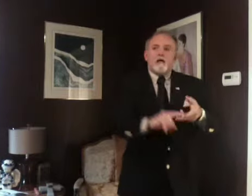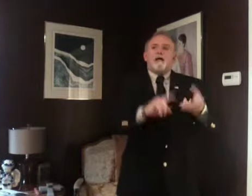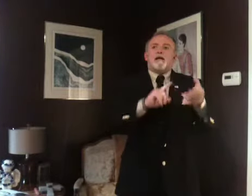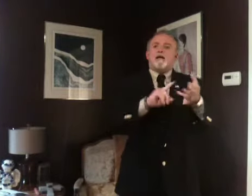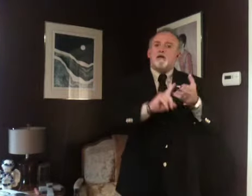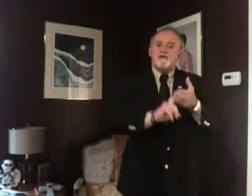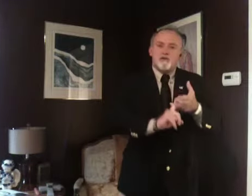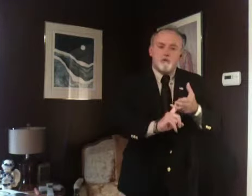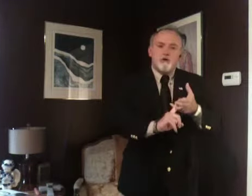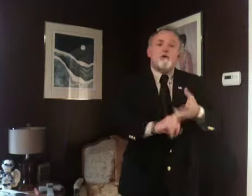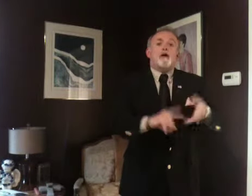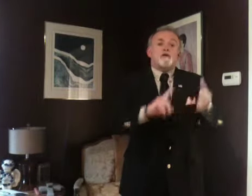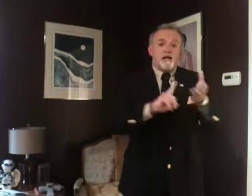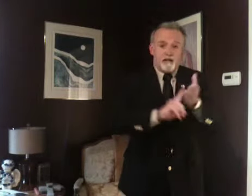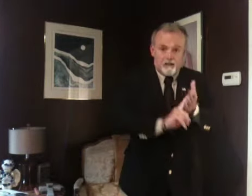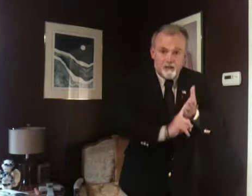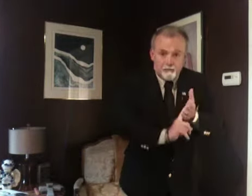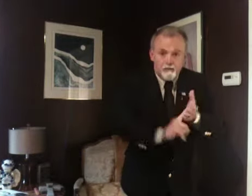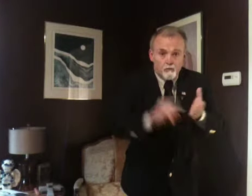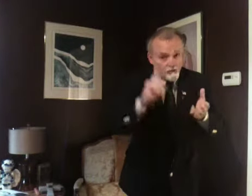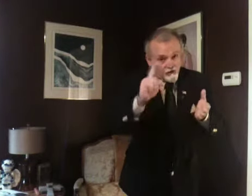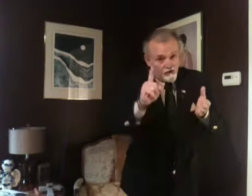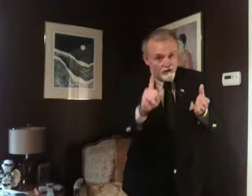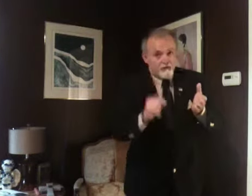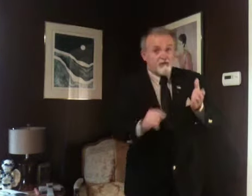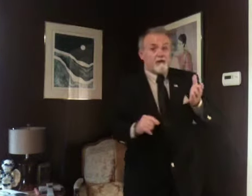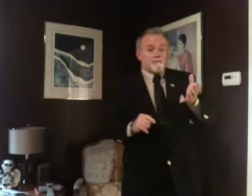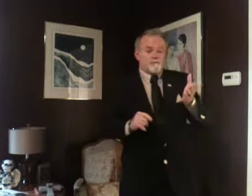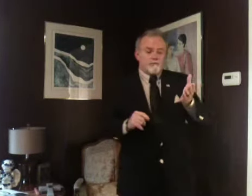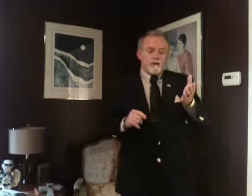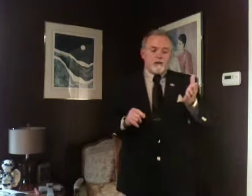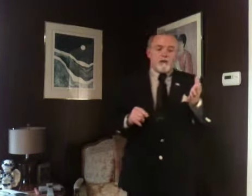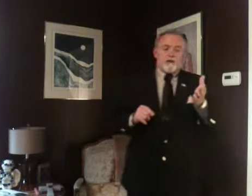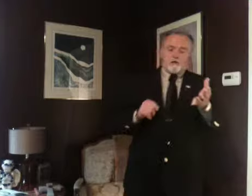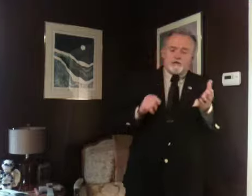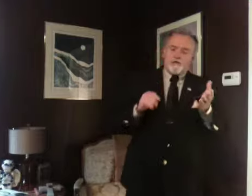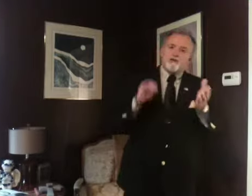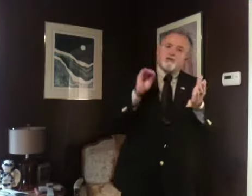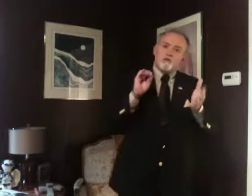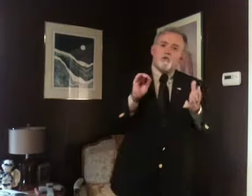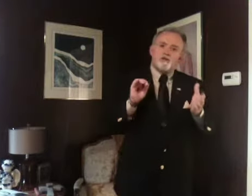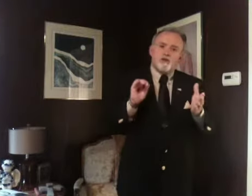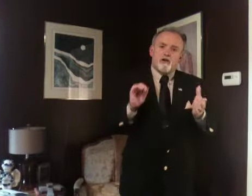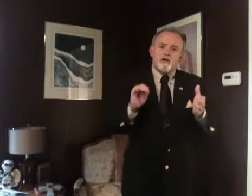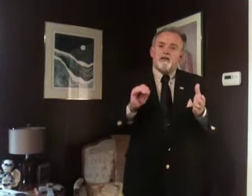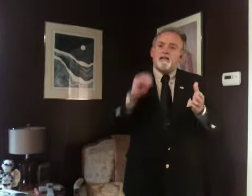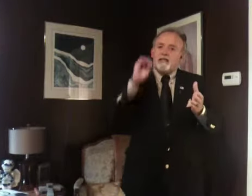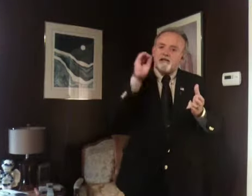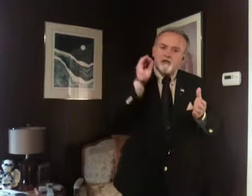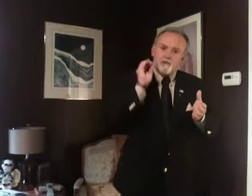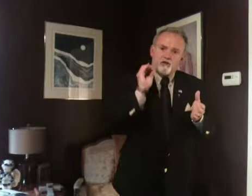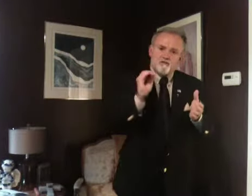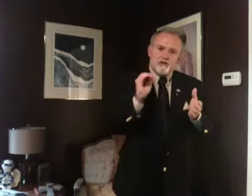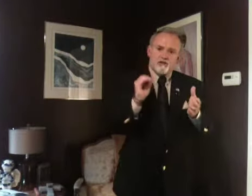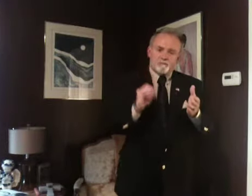I've got to go somewhere, I've got to get up. We know you're going to get up. Okay, so what you're going to do then, that's going to be your vision.